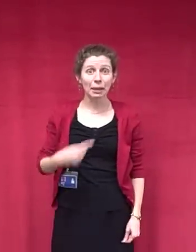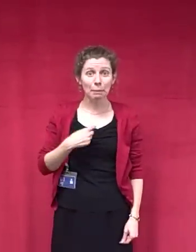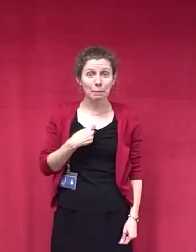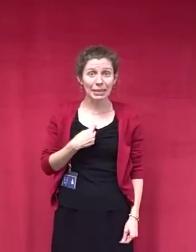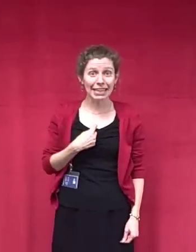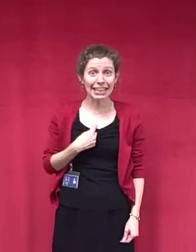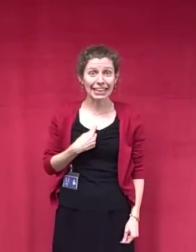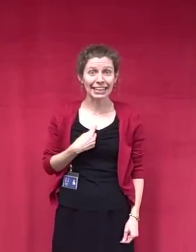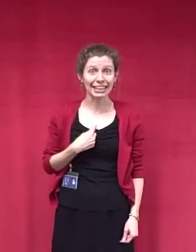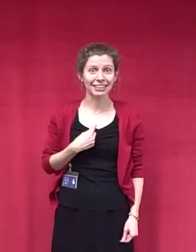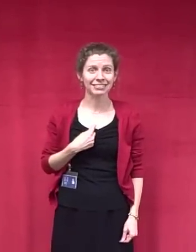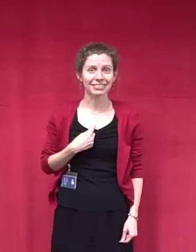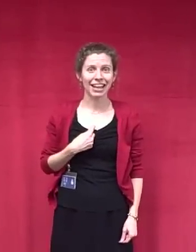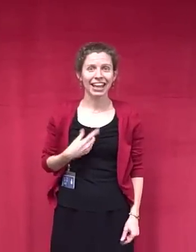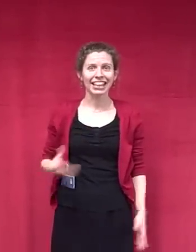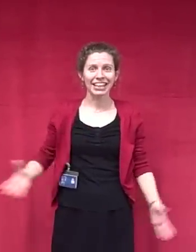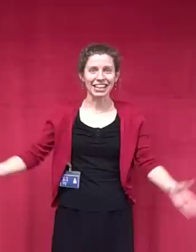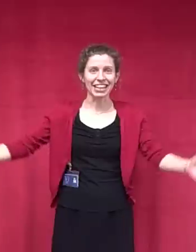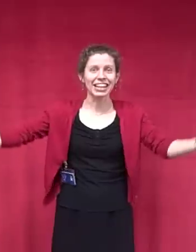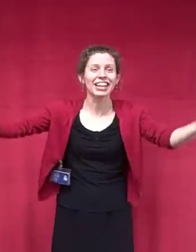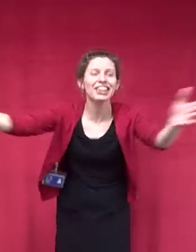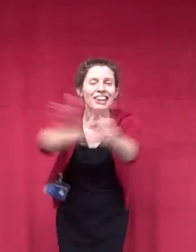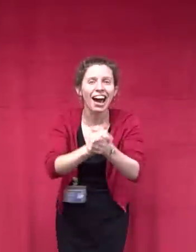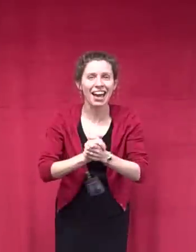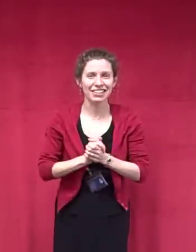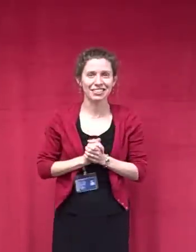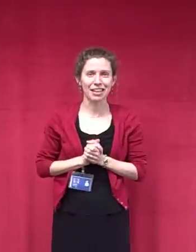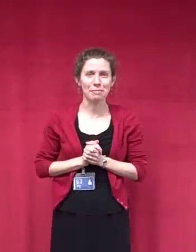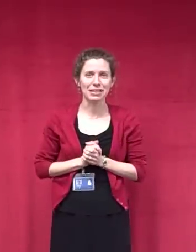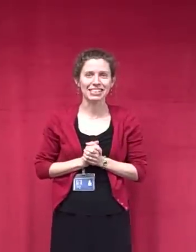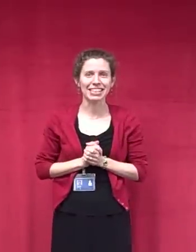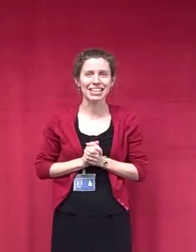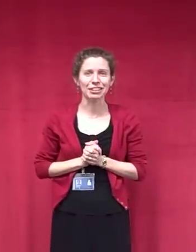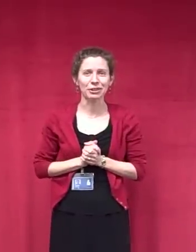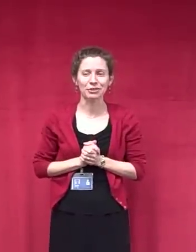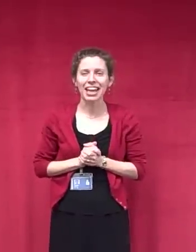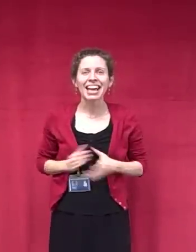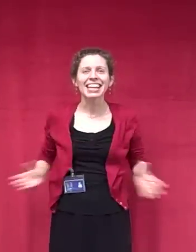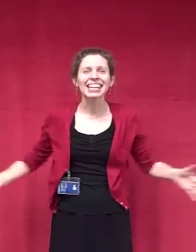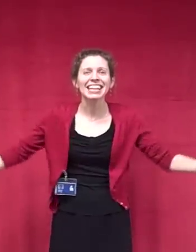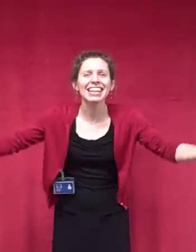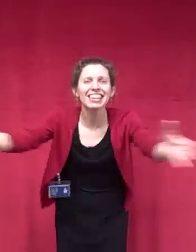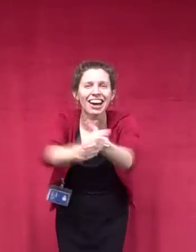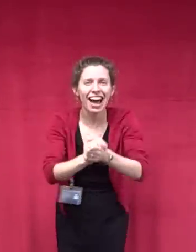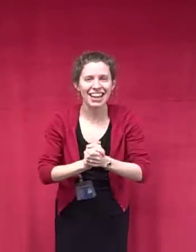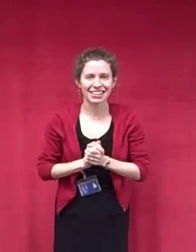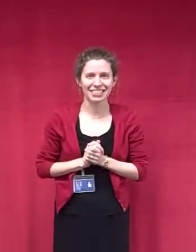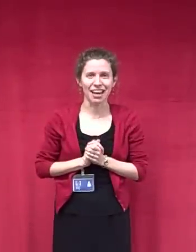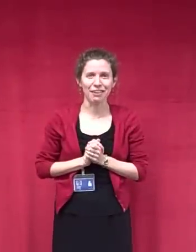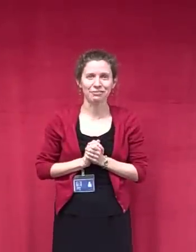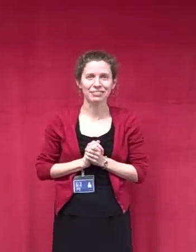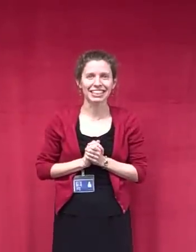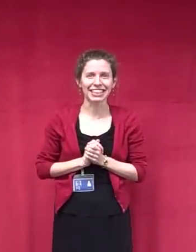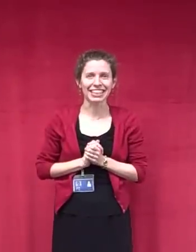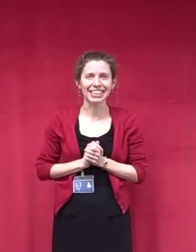me. He caught the mosquito. He caught the flea.